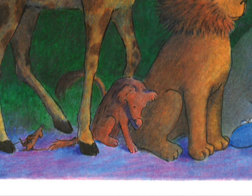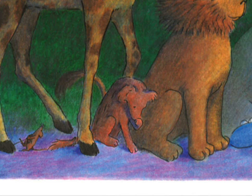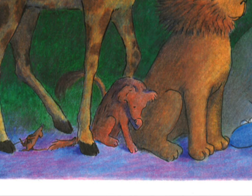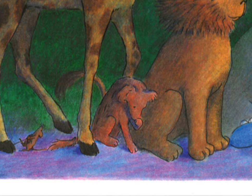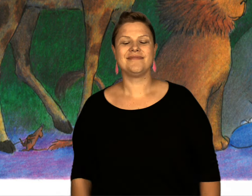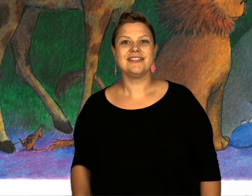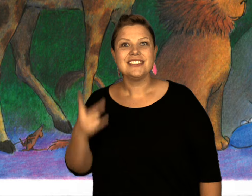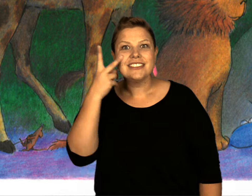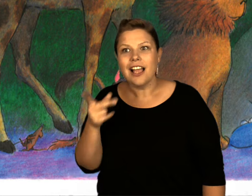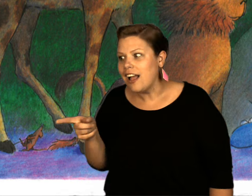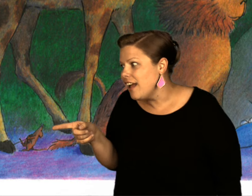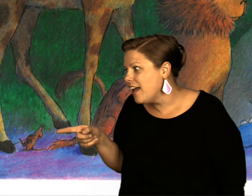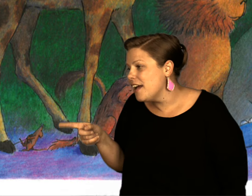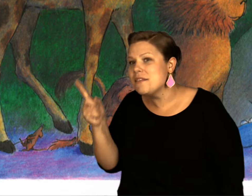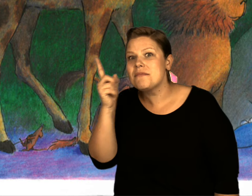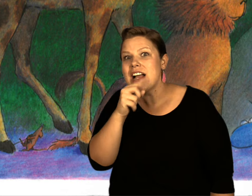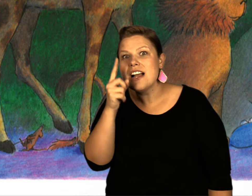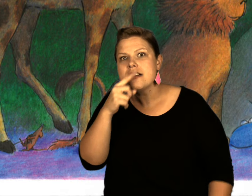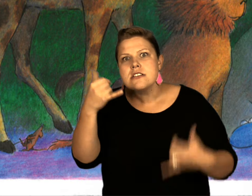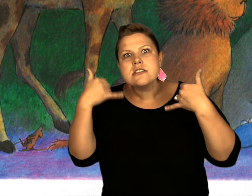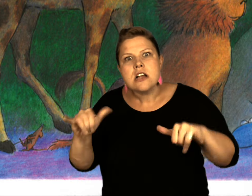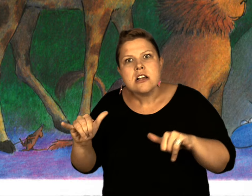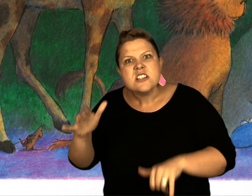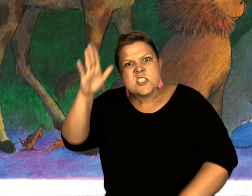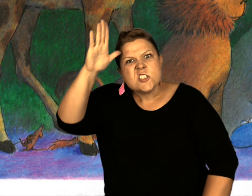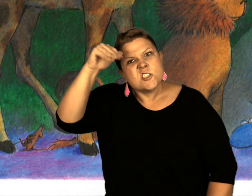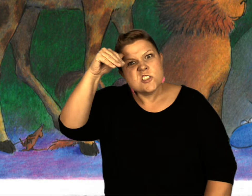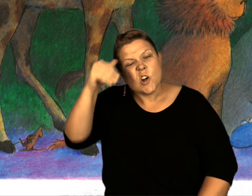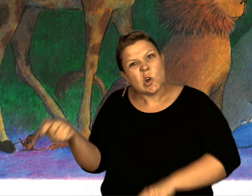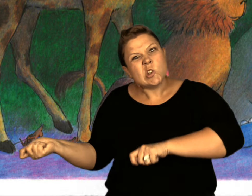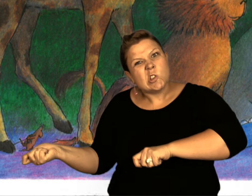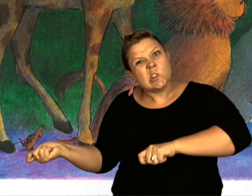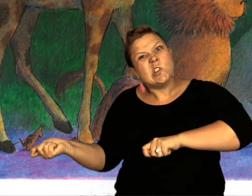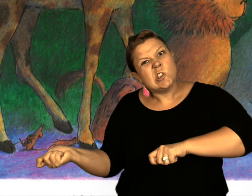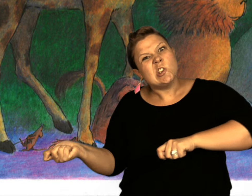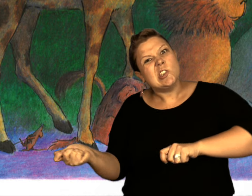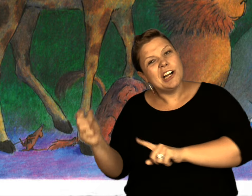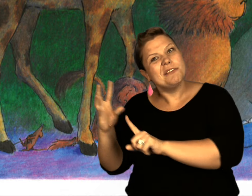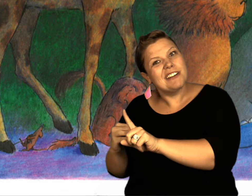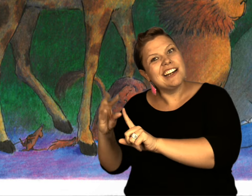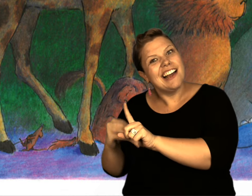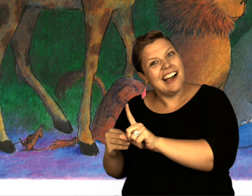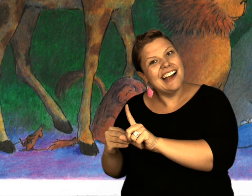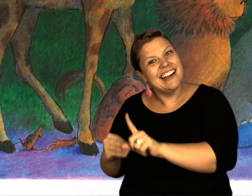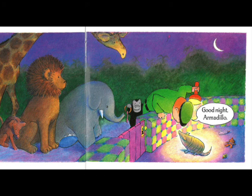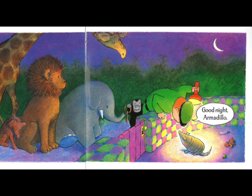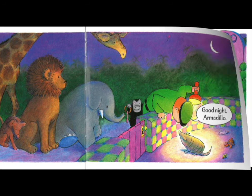armadillo jumped out. There's the mouse. Still pulling along that banana.